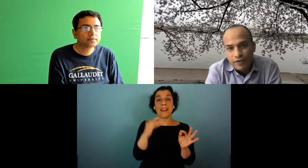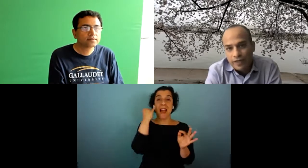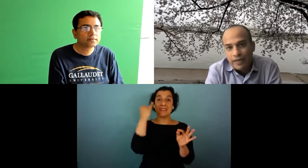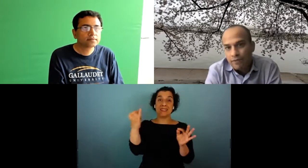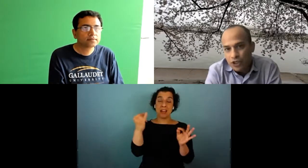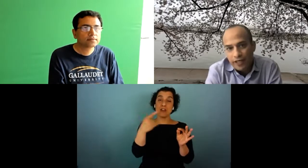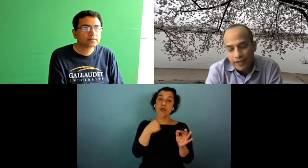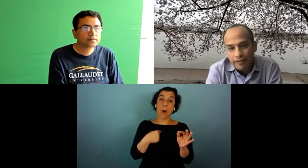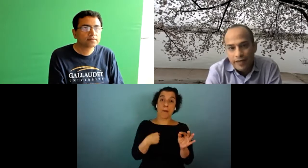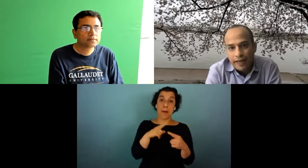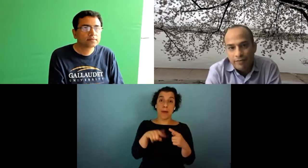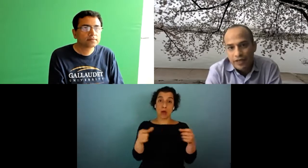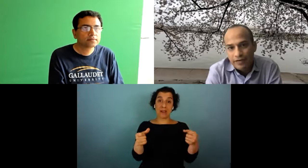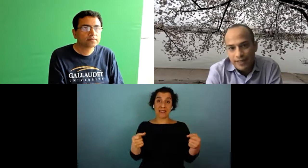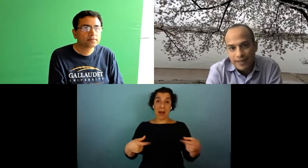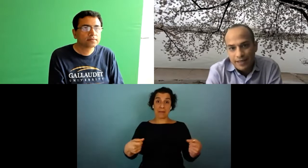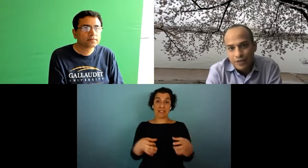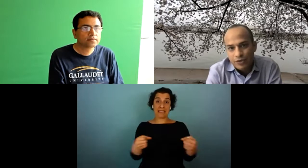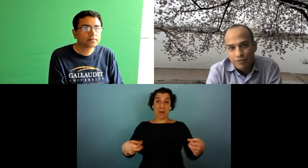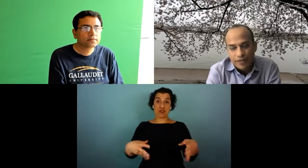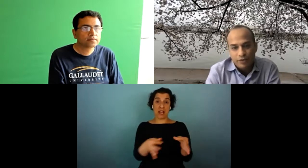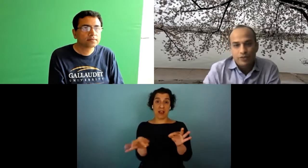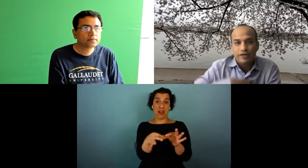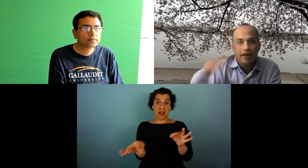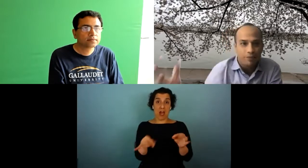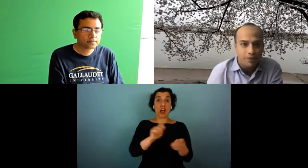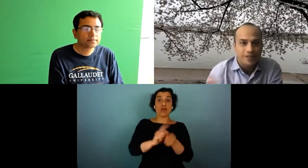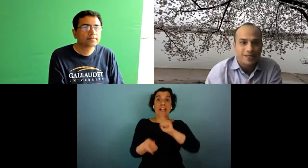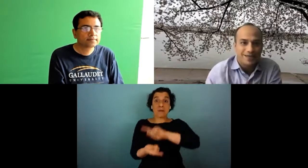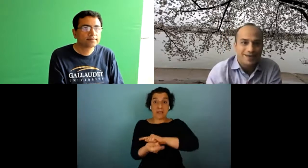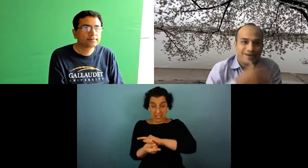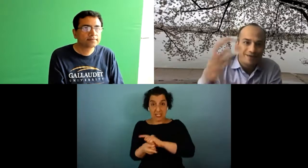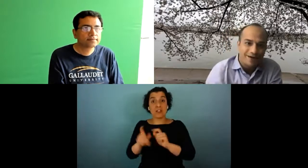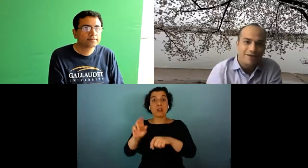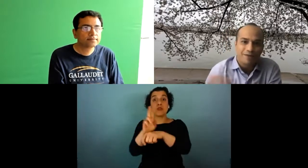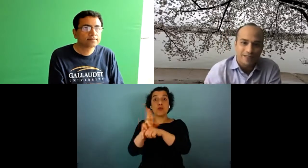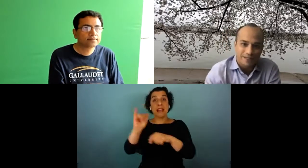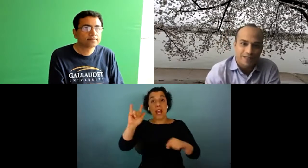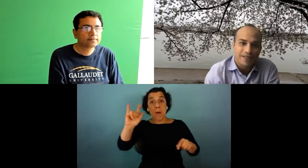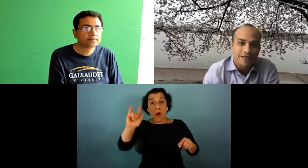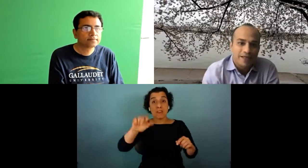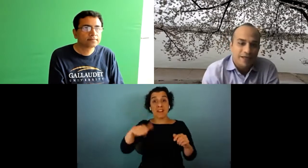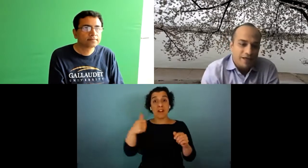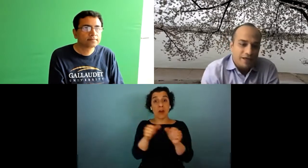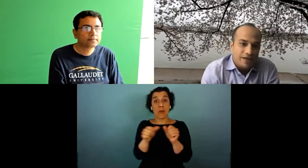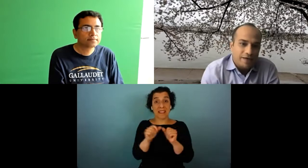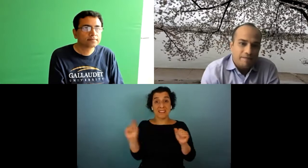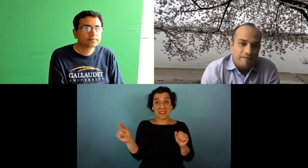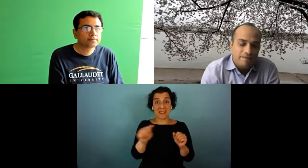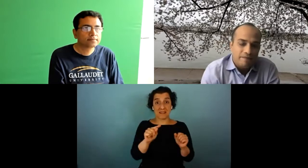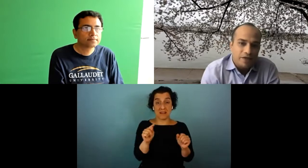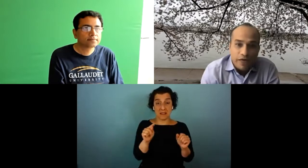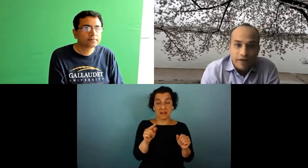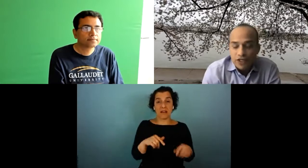you told me captioning right captioning translated into being used at airports and other places um